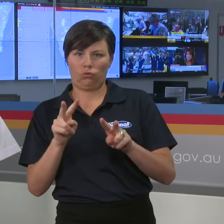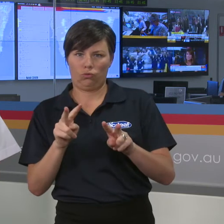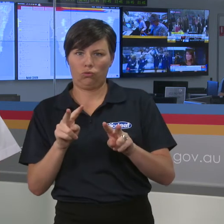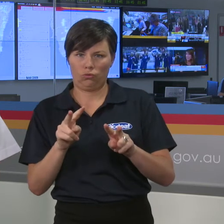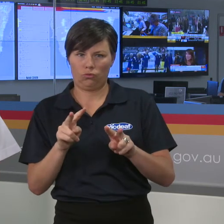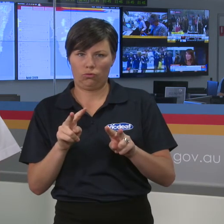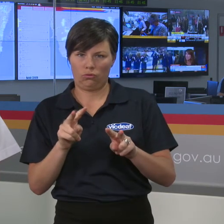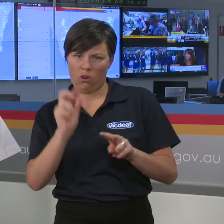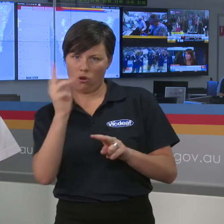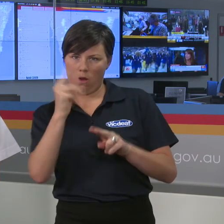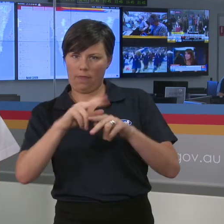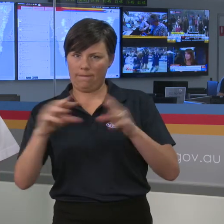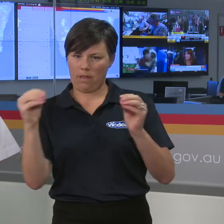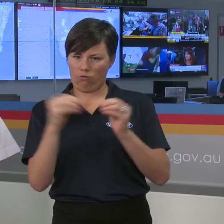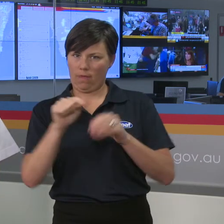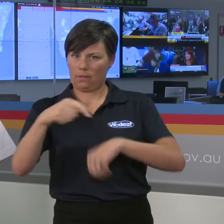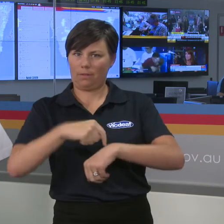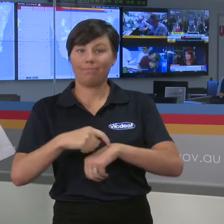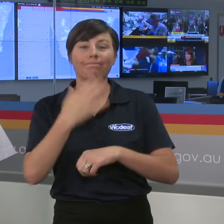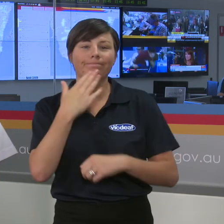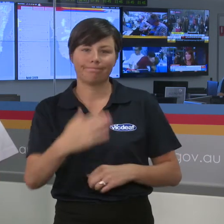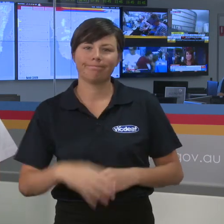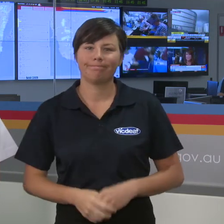the 9th of February. Thank you.